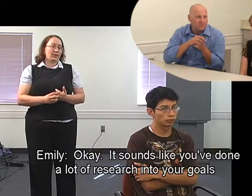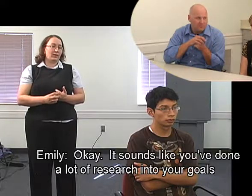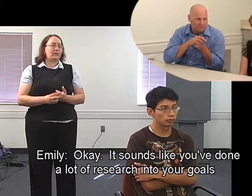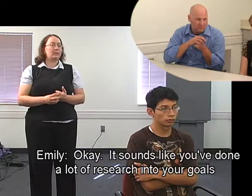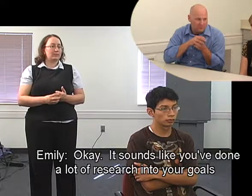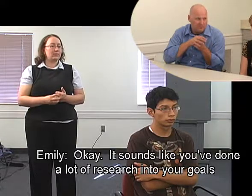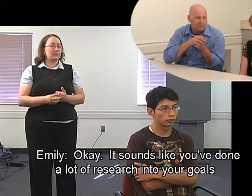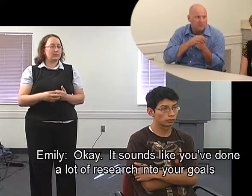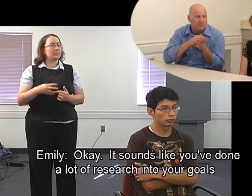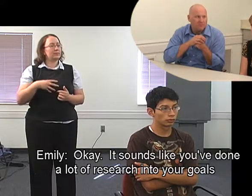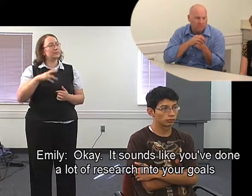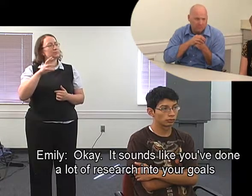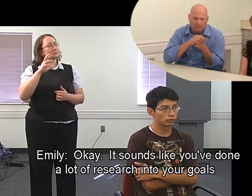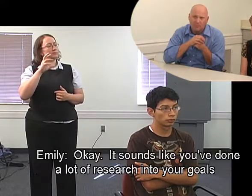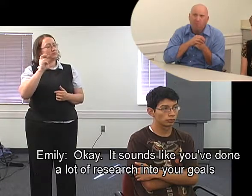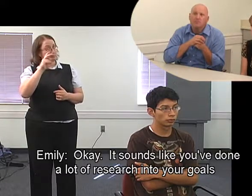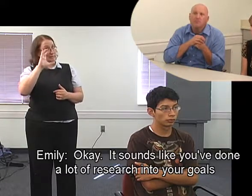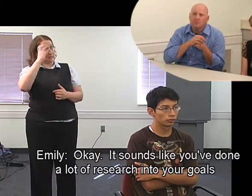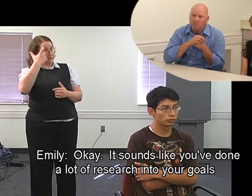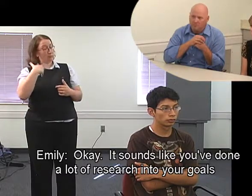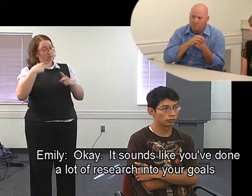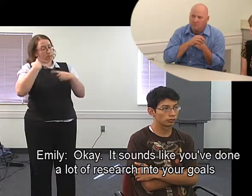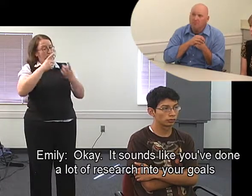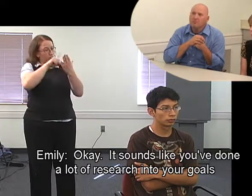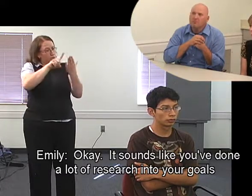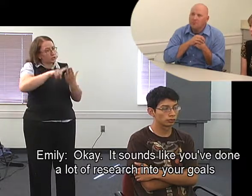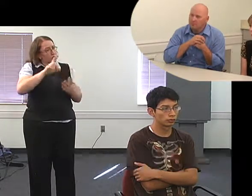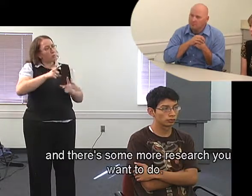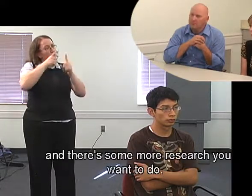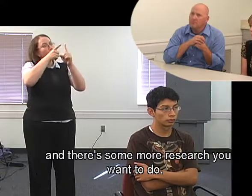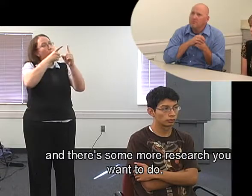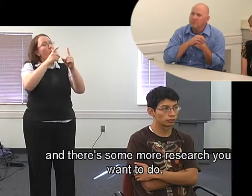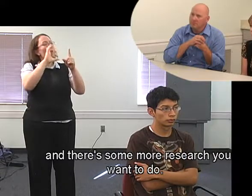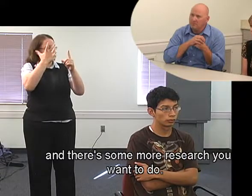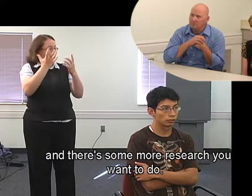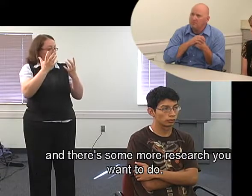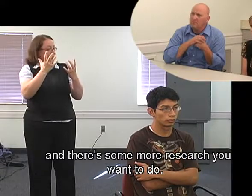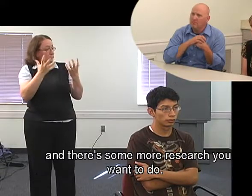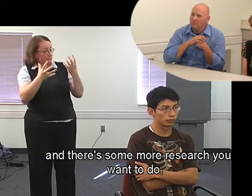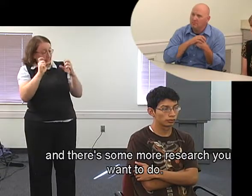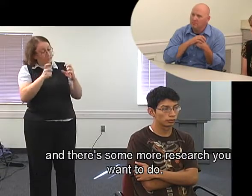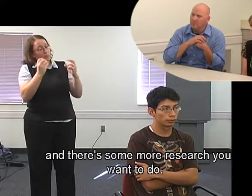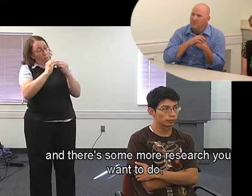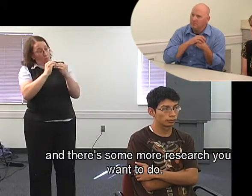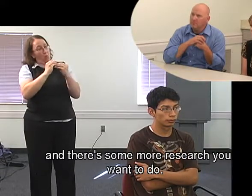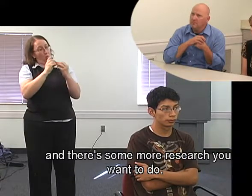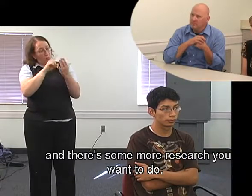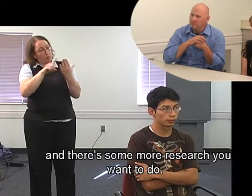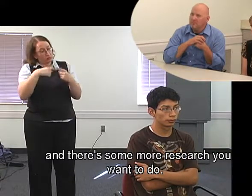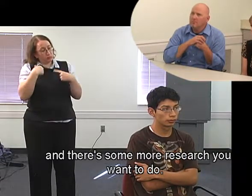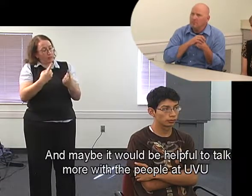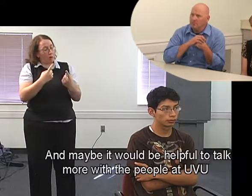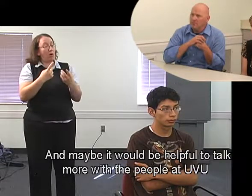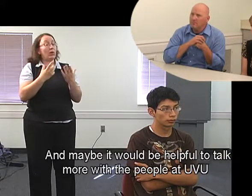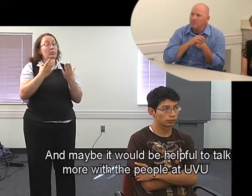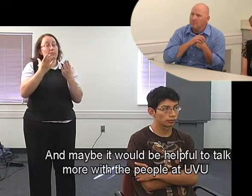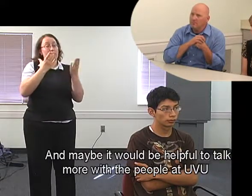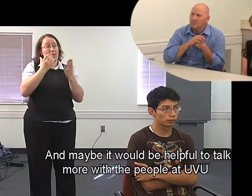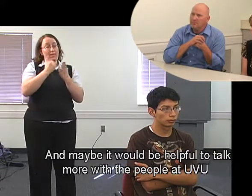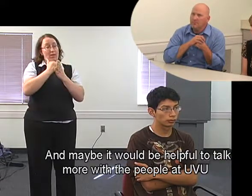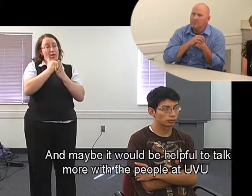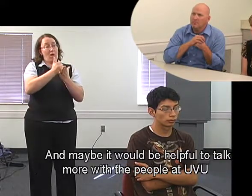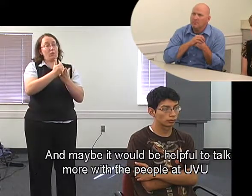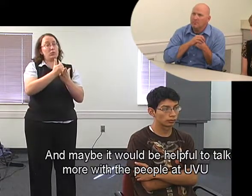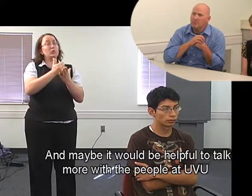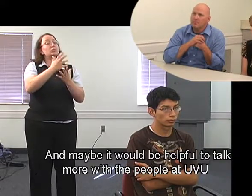Okay. It sounds like you've done a lot of research into your goals and that there's some more research that you want to do. And maybe it would be helpful to